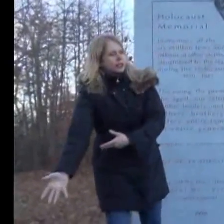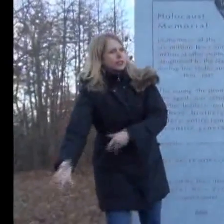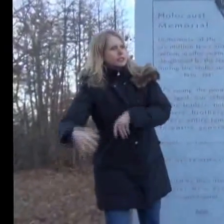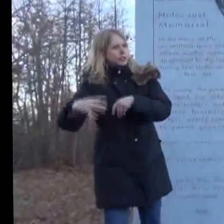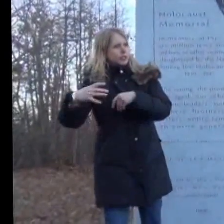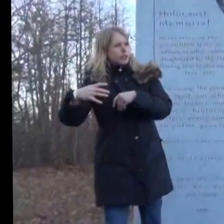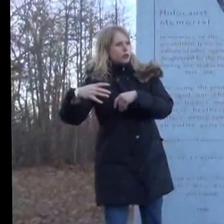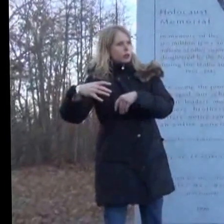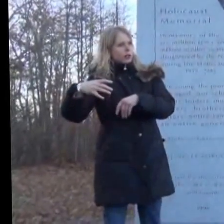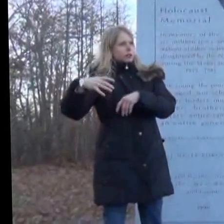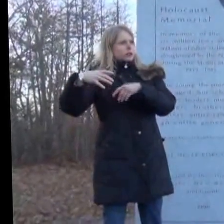you know,